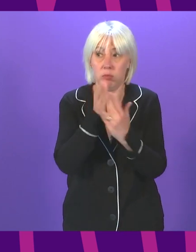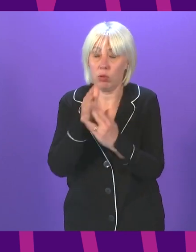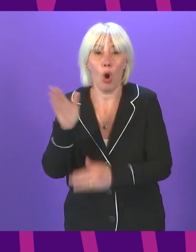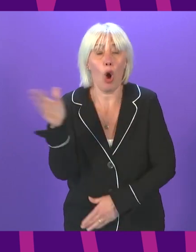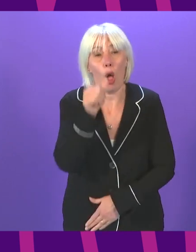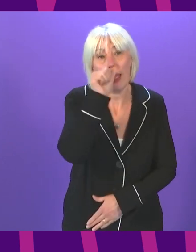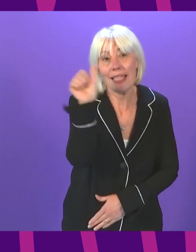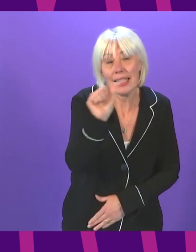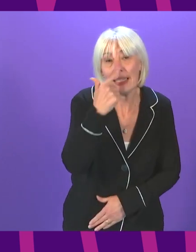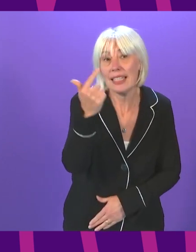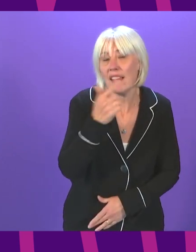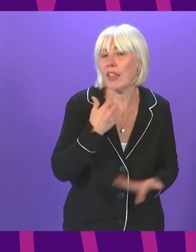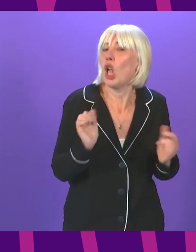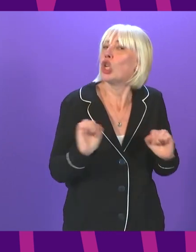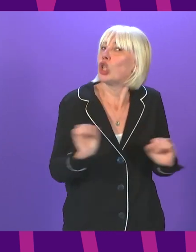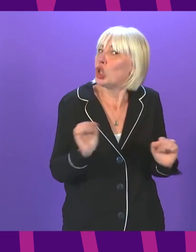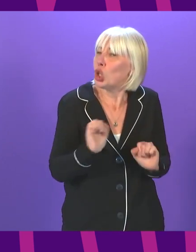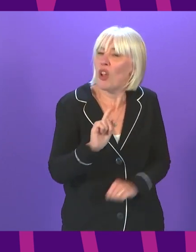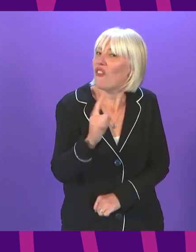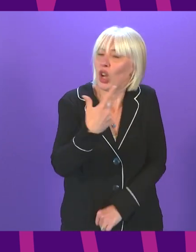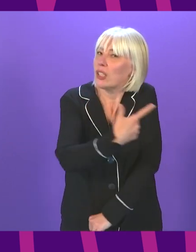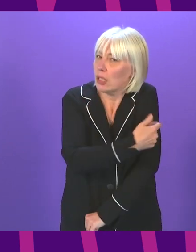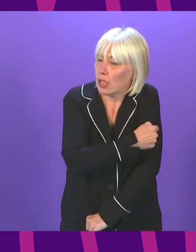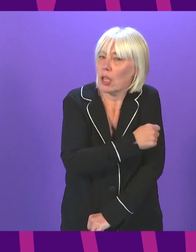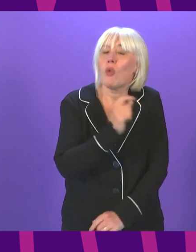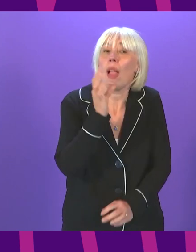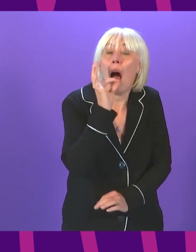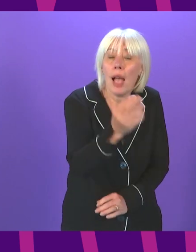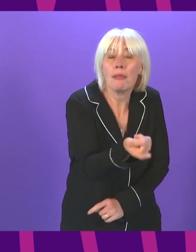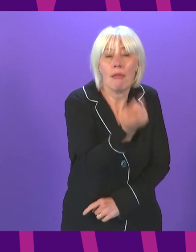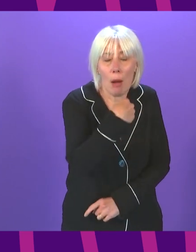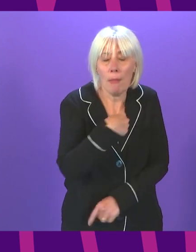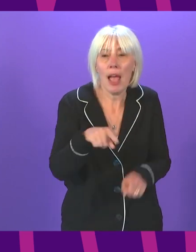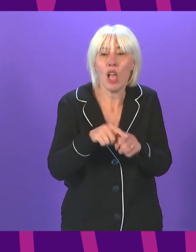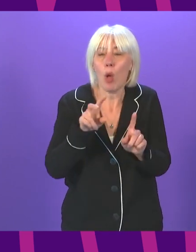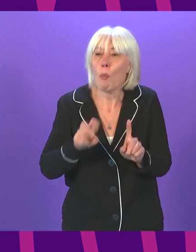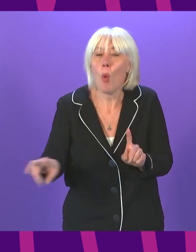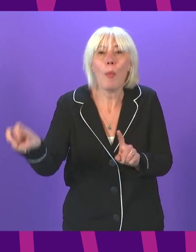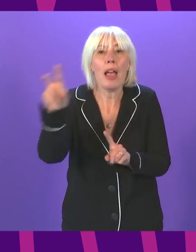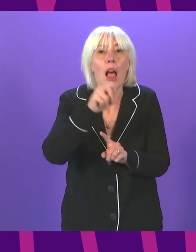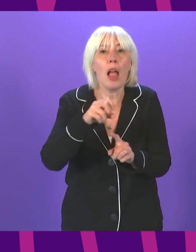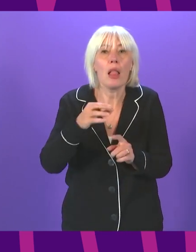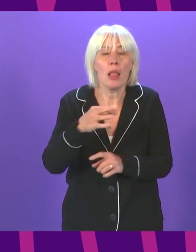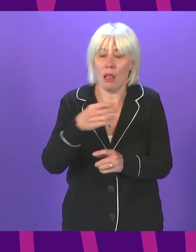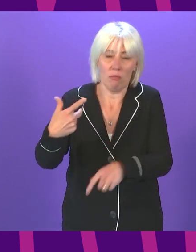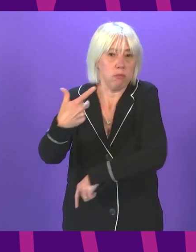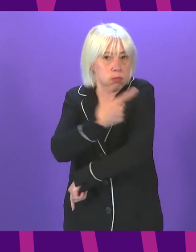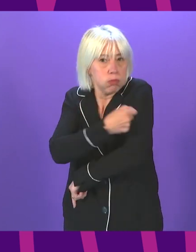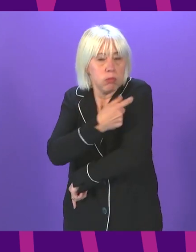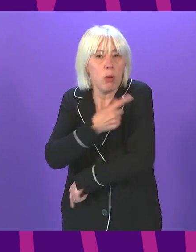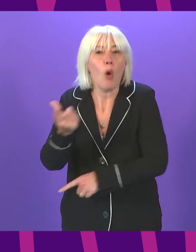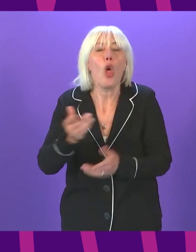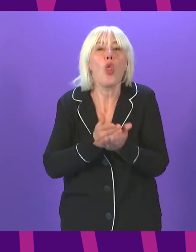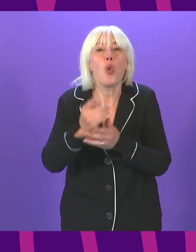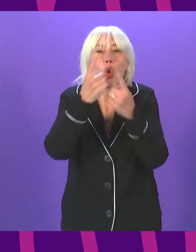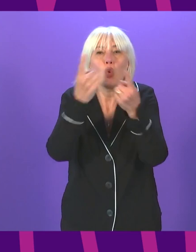17 year olds who haven't yet had the first dose. Mobile vaccination units will be used during university and college freshers weeks to encourage